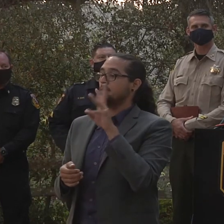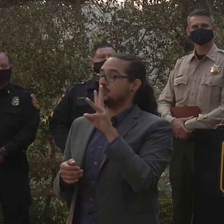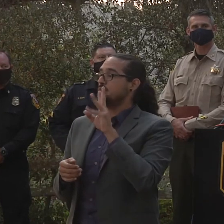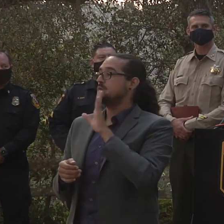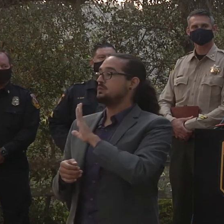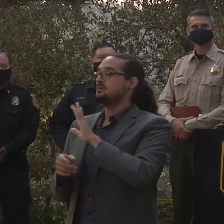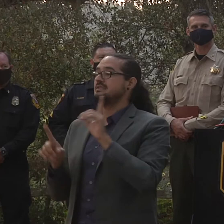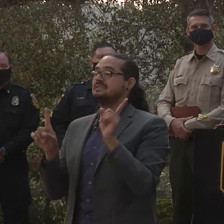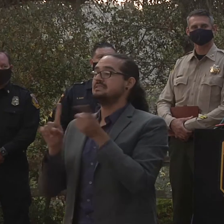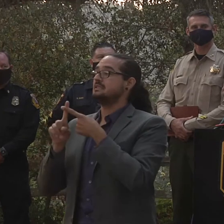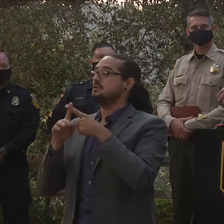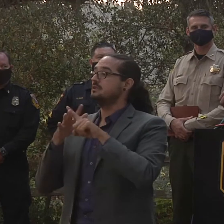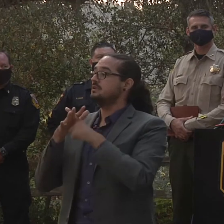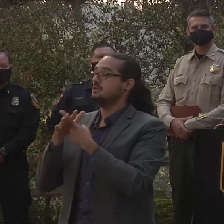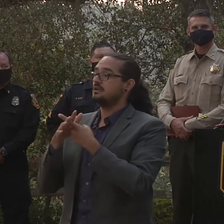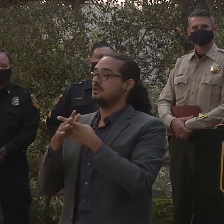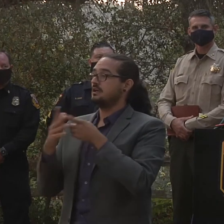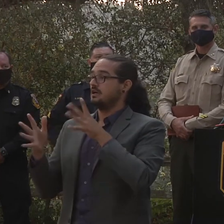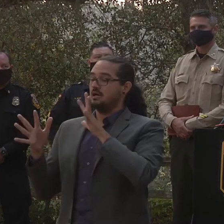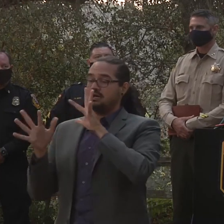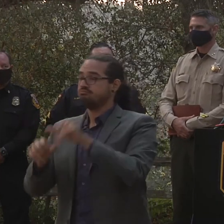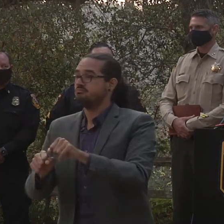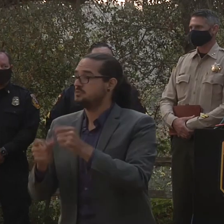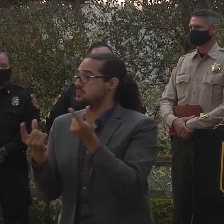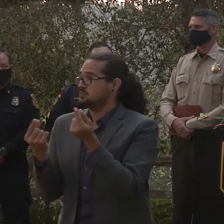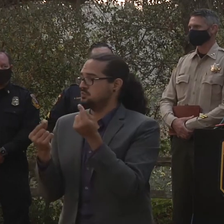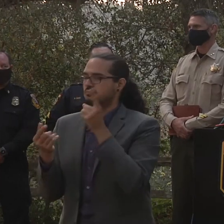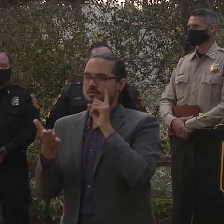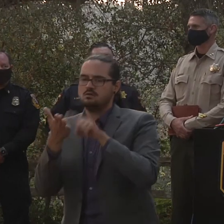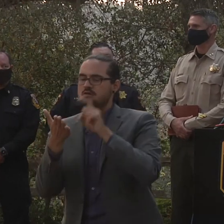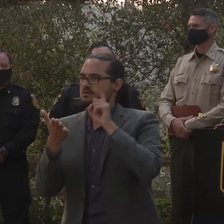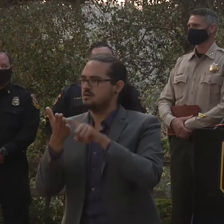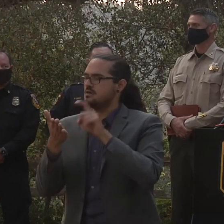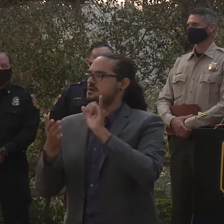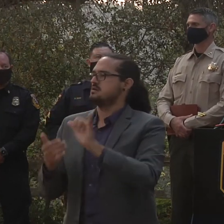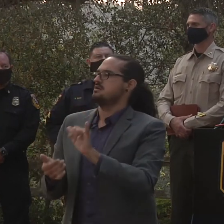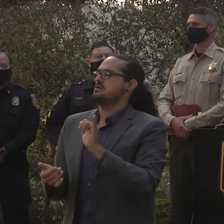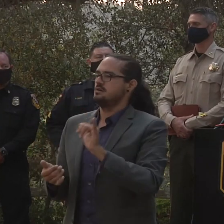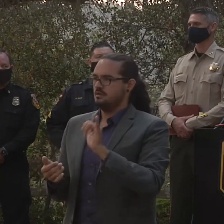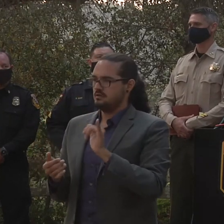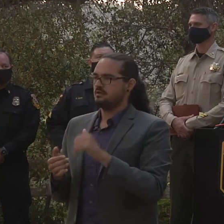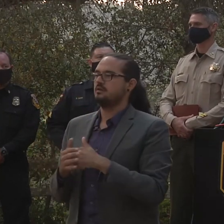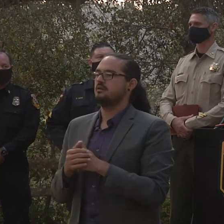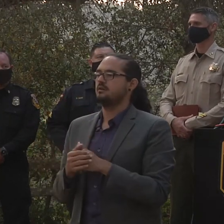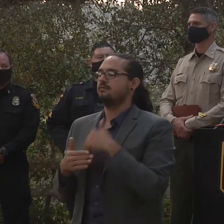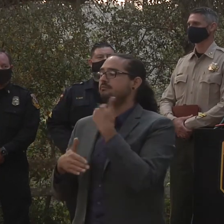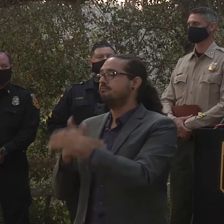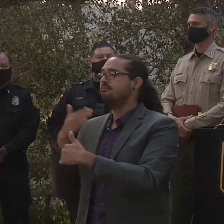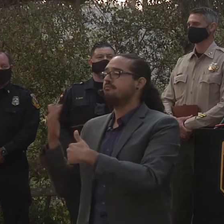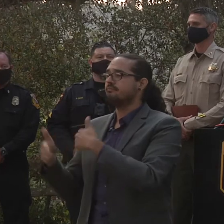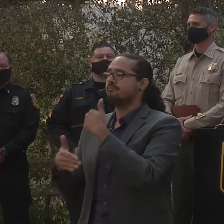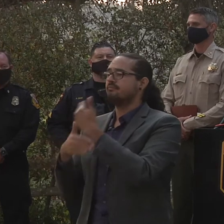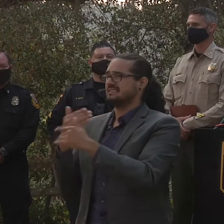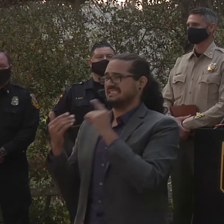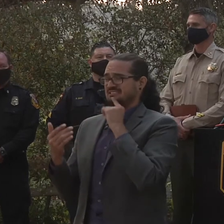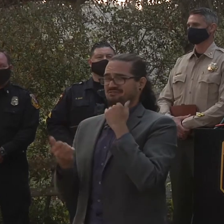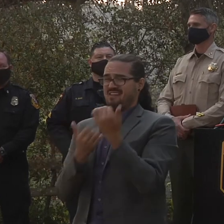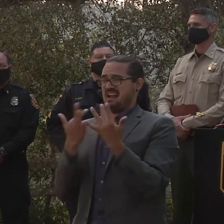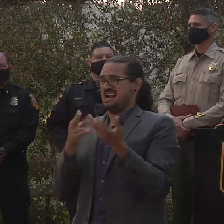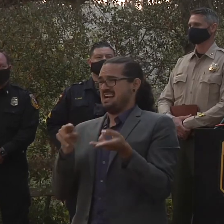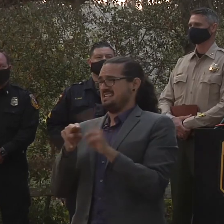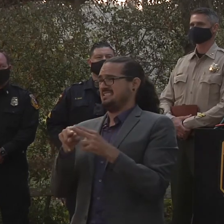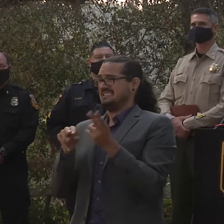responders that were there throughout this incident when things were really um intense as far as the fire intensity and running of the fire